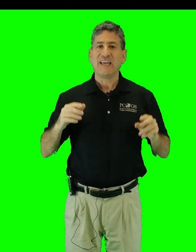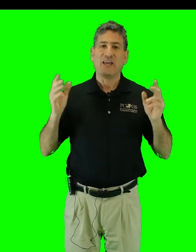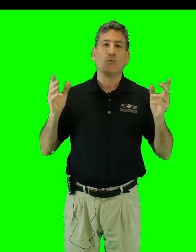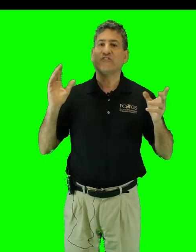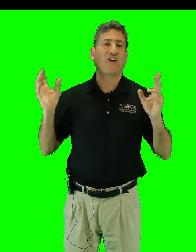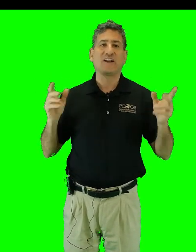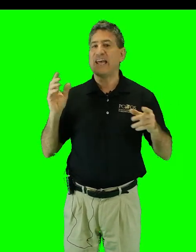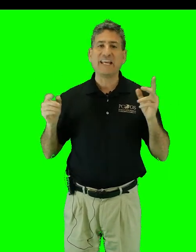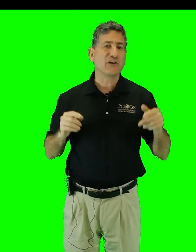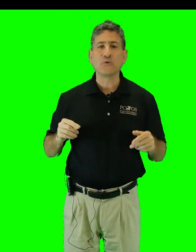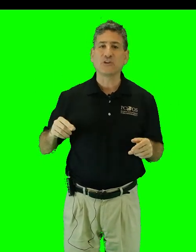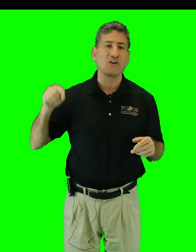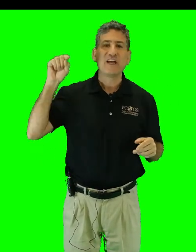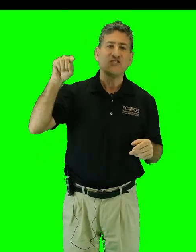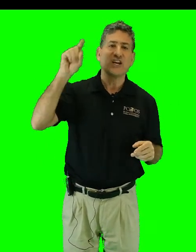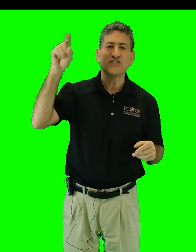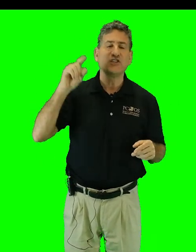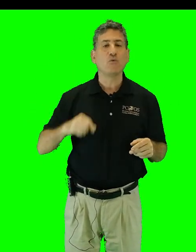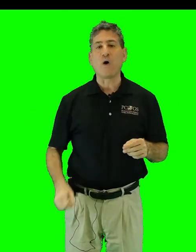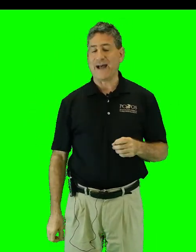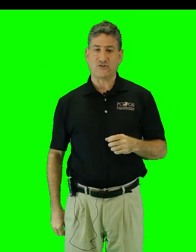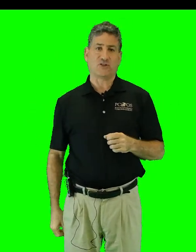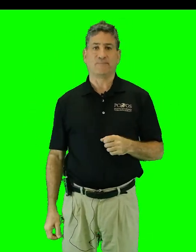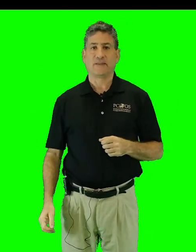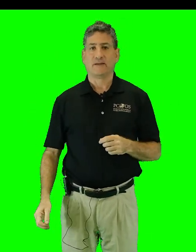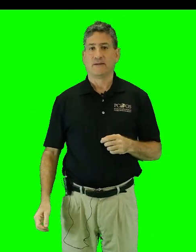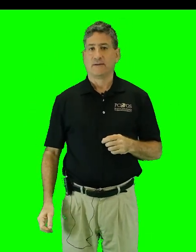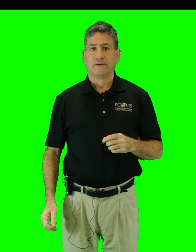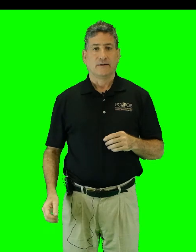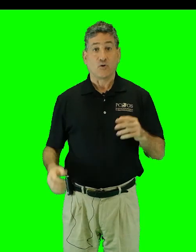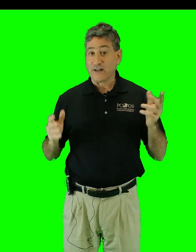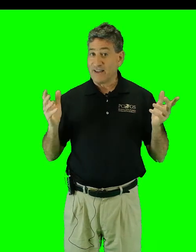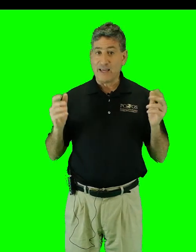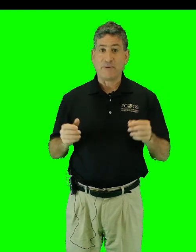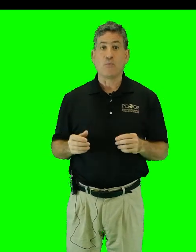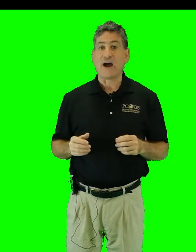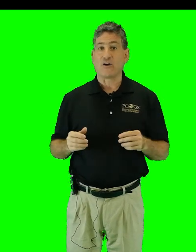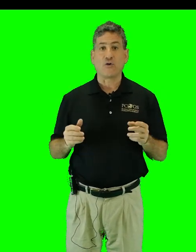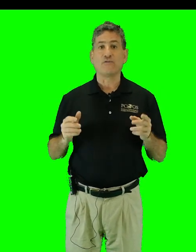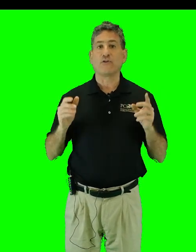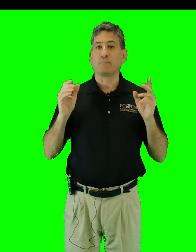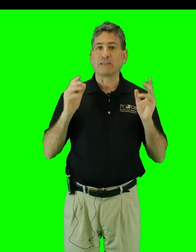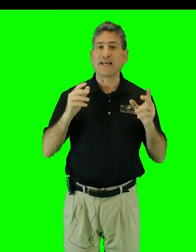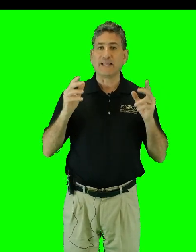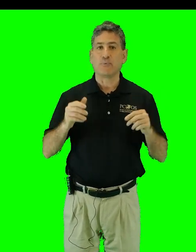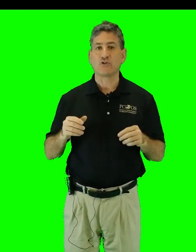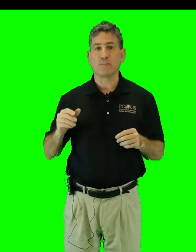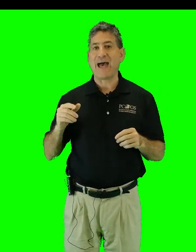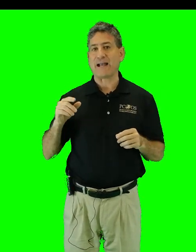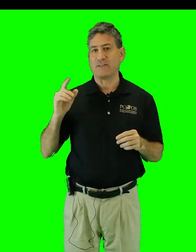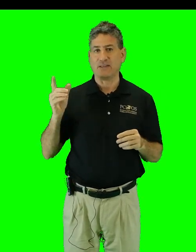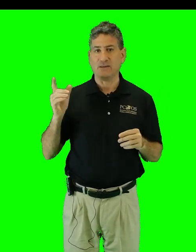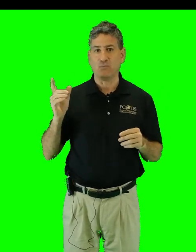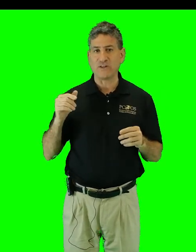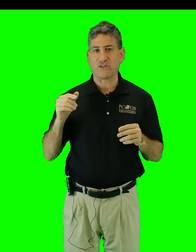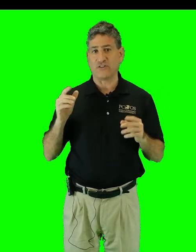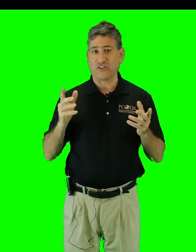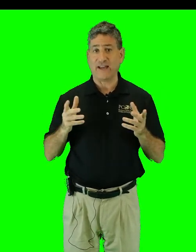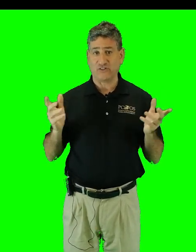it will start getting cooler, just you watch. According to AP Wire, Crowfoot politely pushed back that he wished the science